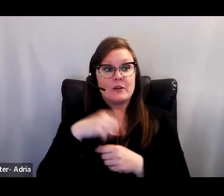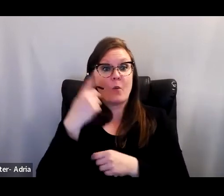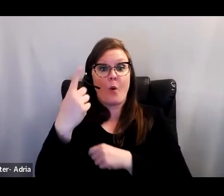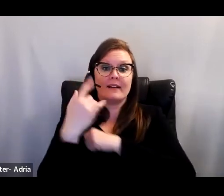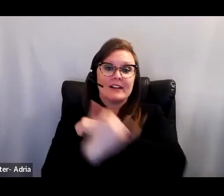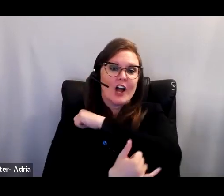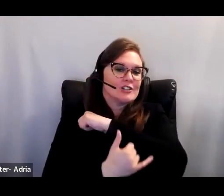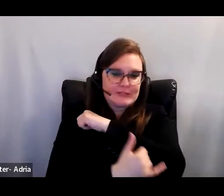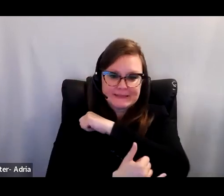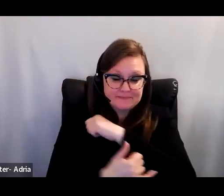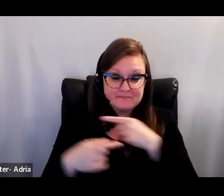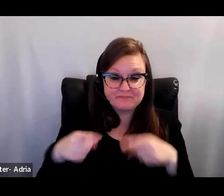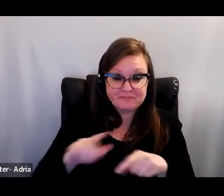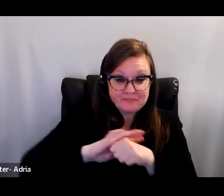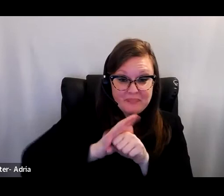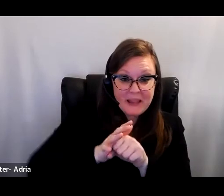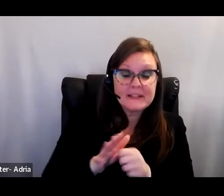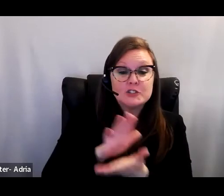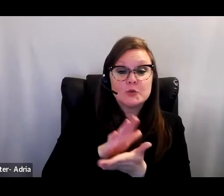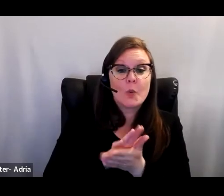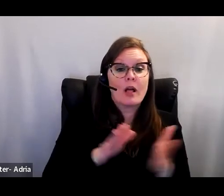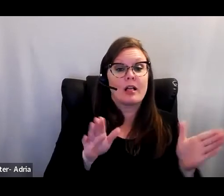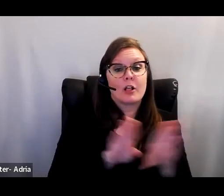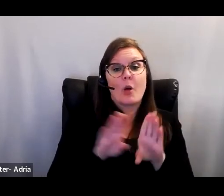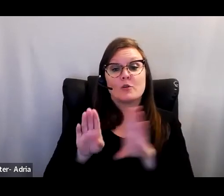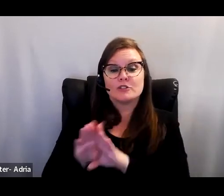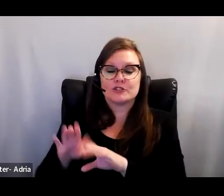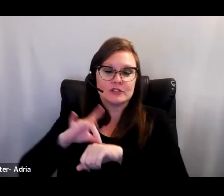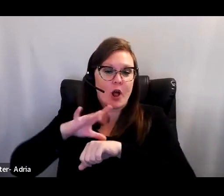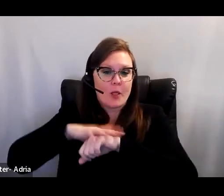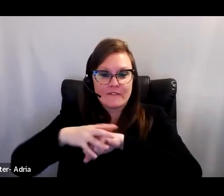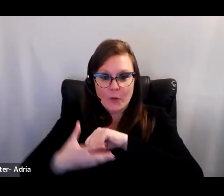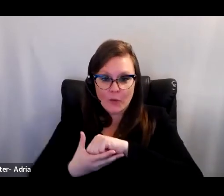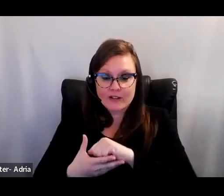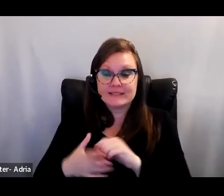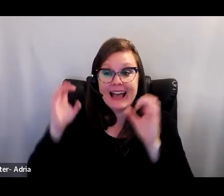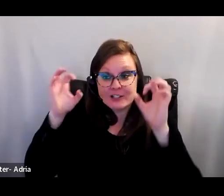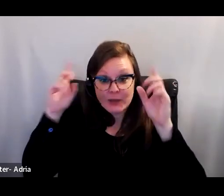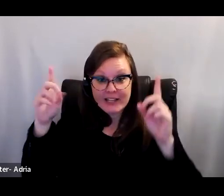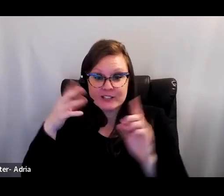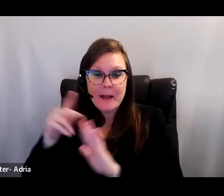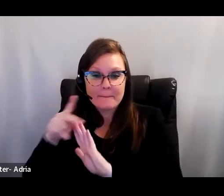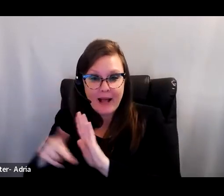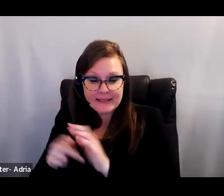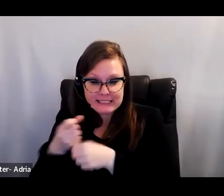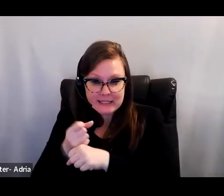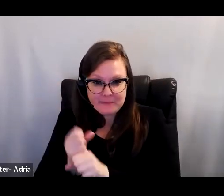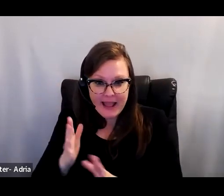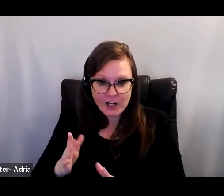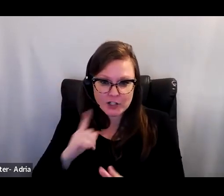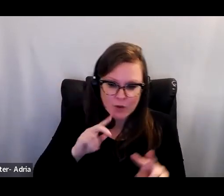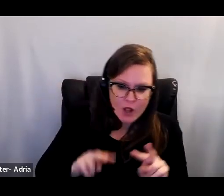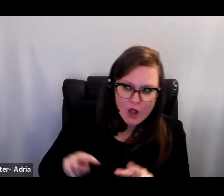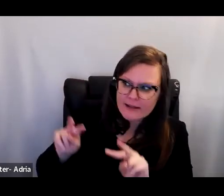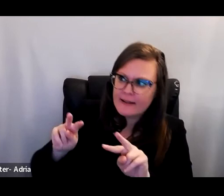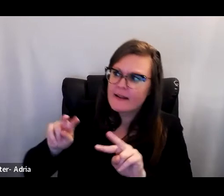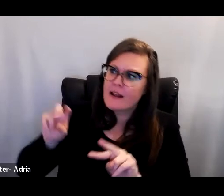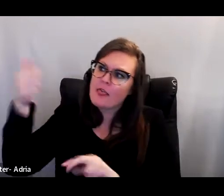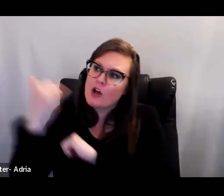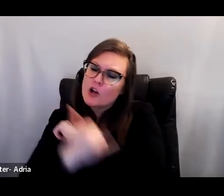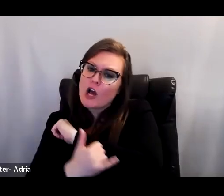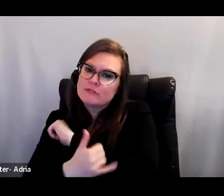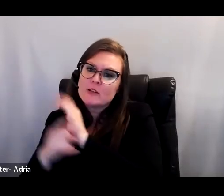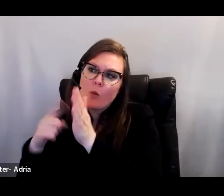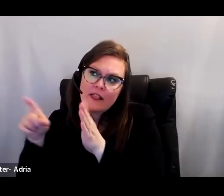During pandemic school closures around the world, educators and policymakers were paying close attention to what was happening in other countries as